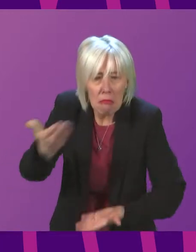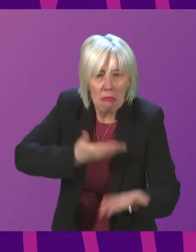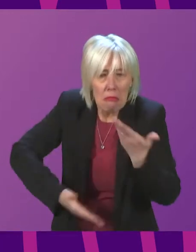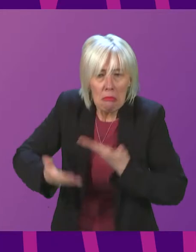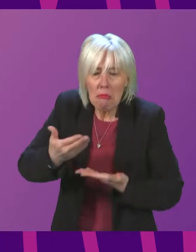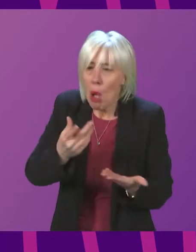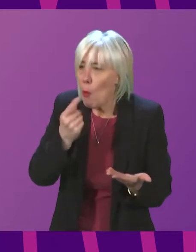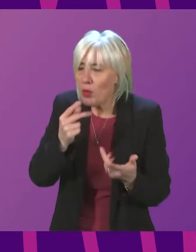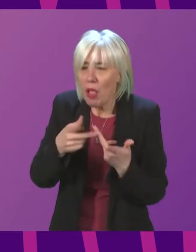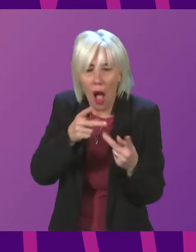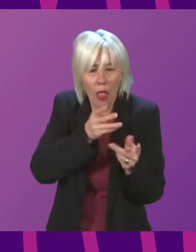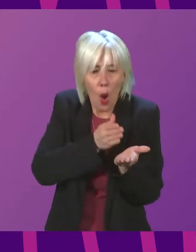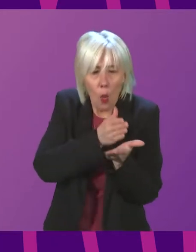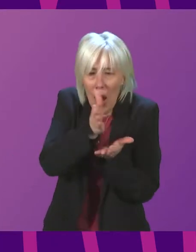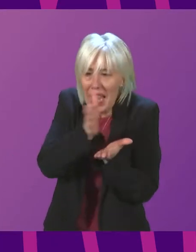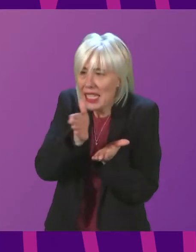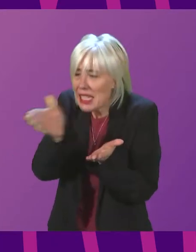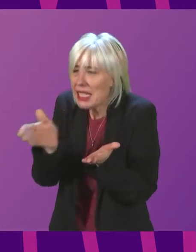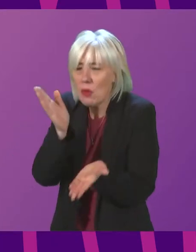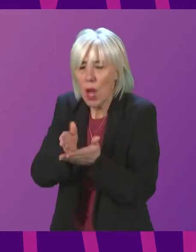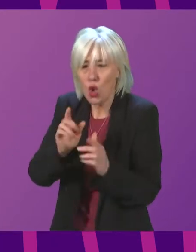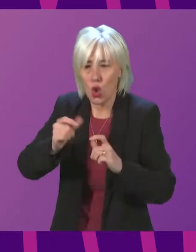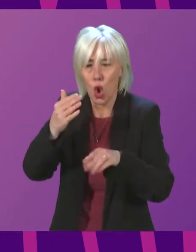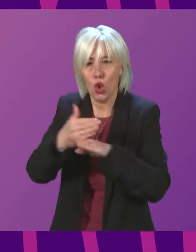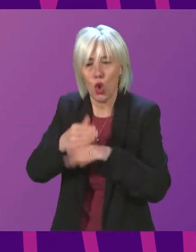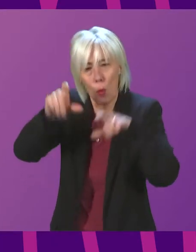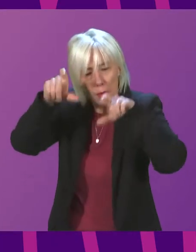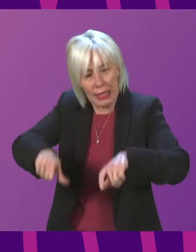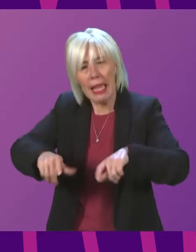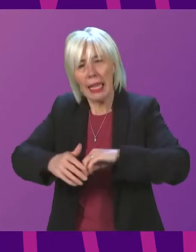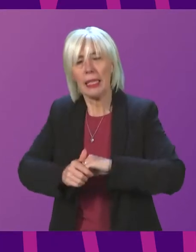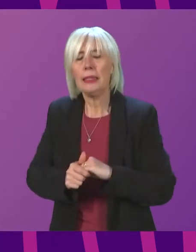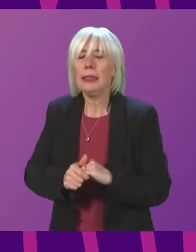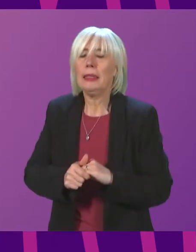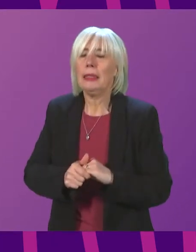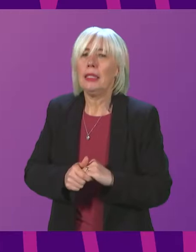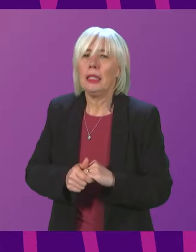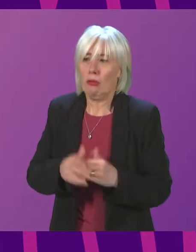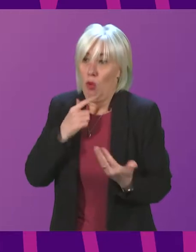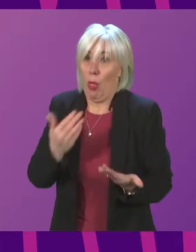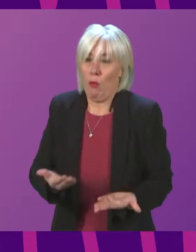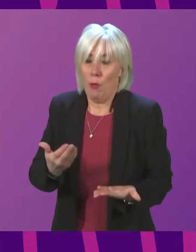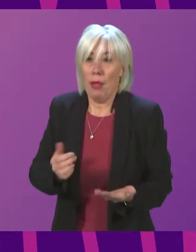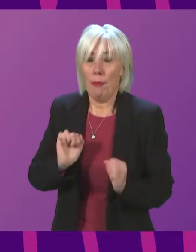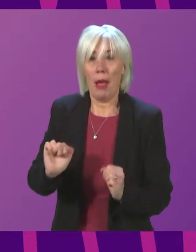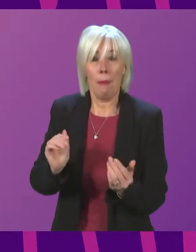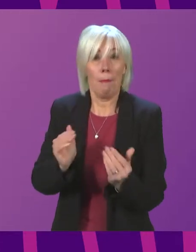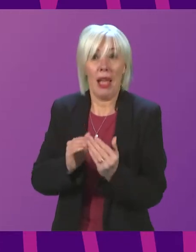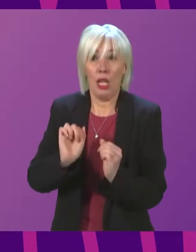other alternatives to keep these jobs in place as they are at the moment while meeting the company's